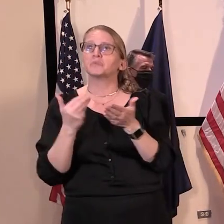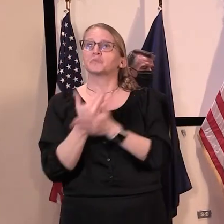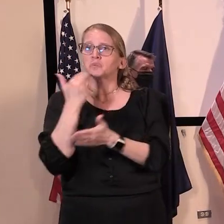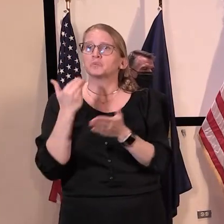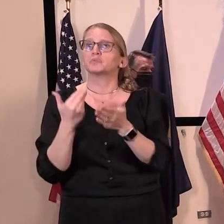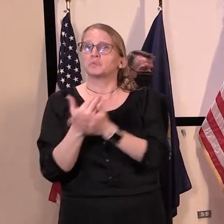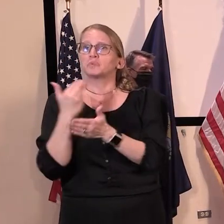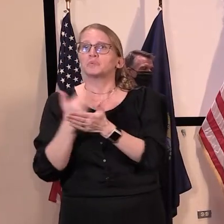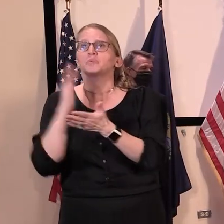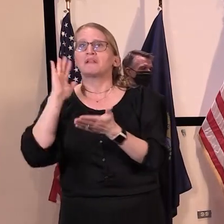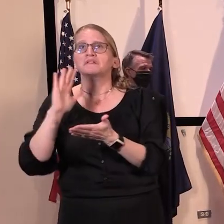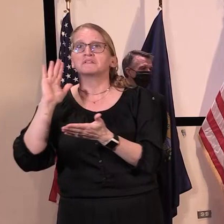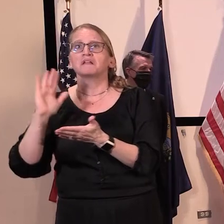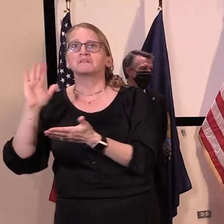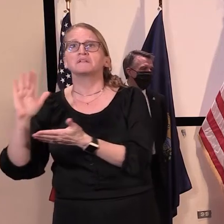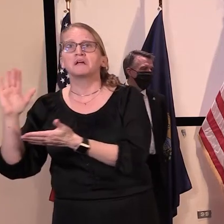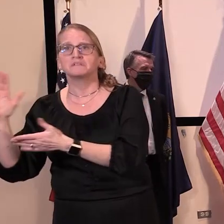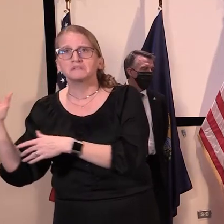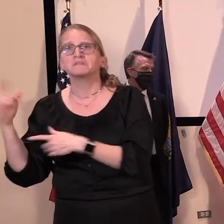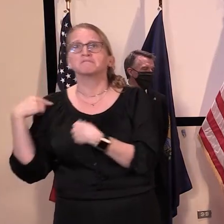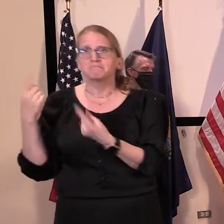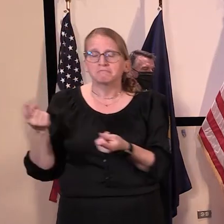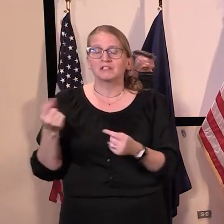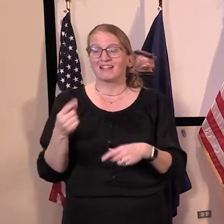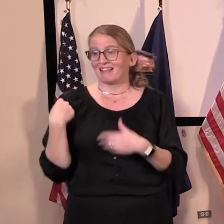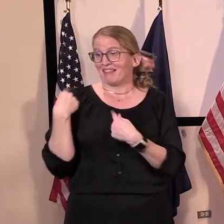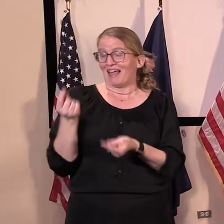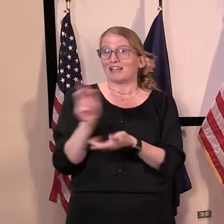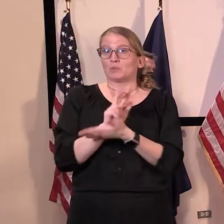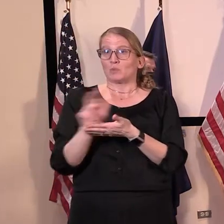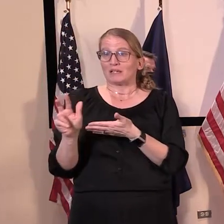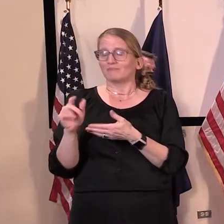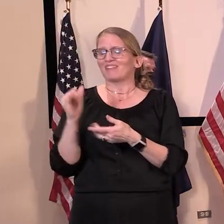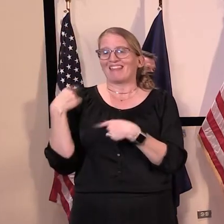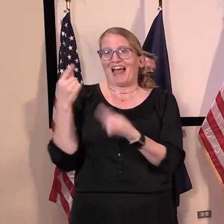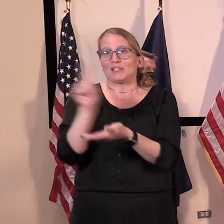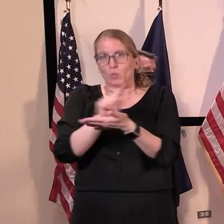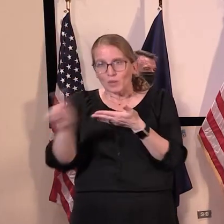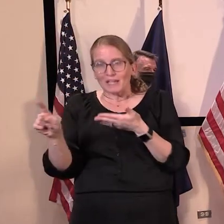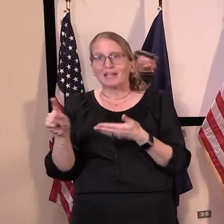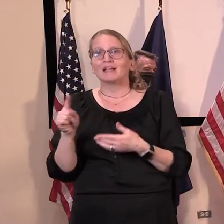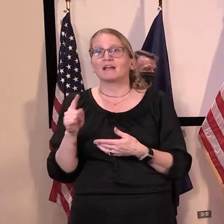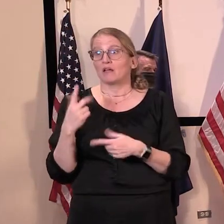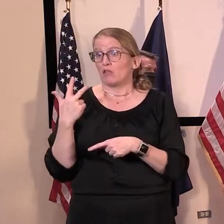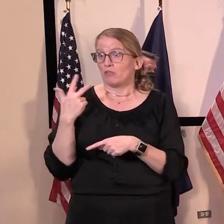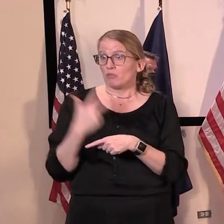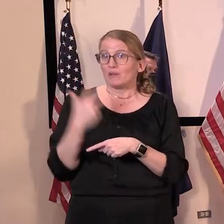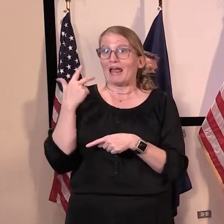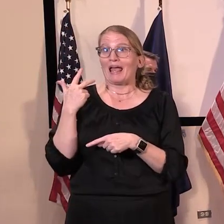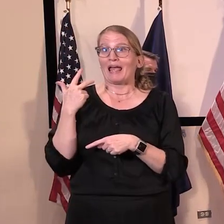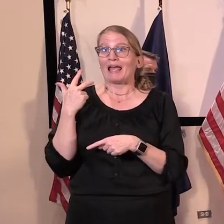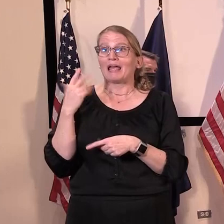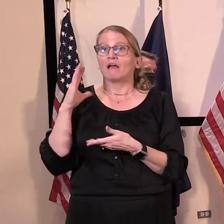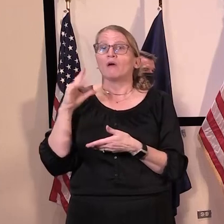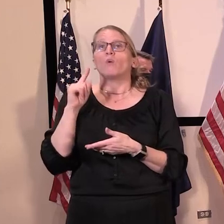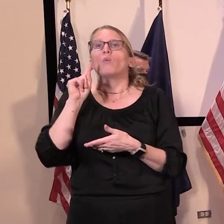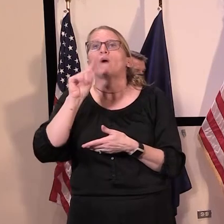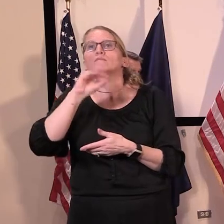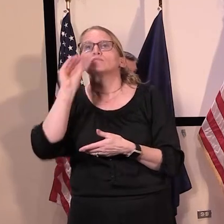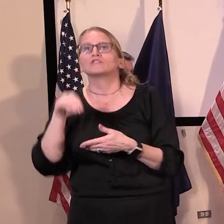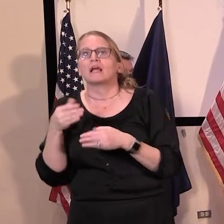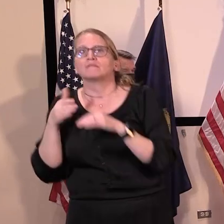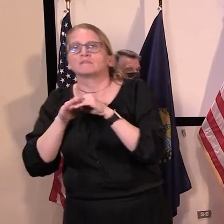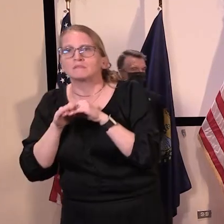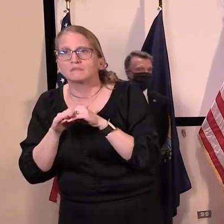-19 reported. Over the last week, our three-day growth rate fell to less than one percent, down from two percent last